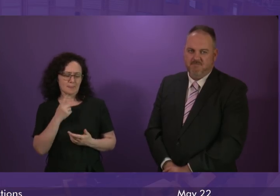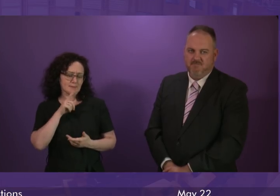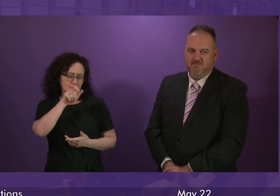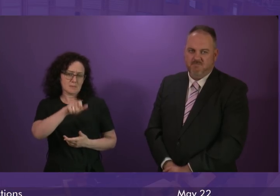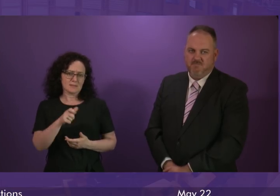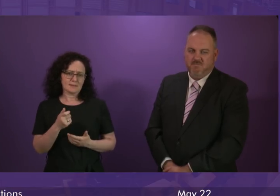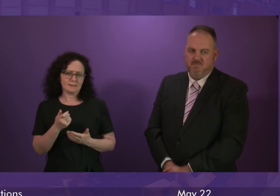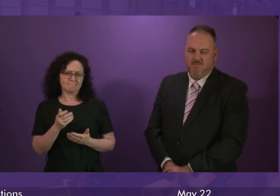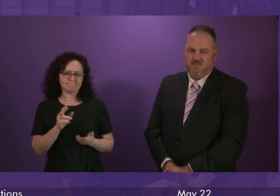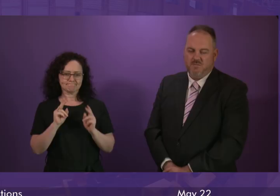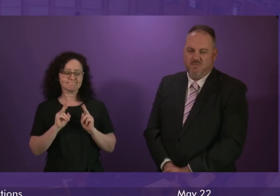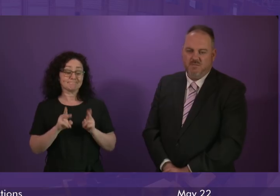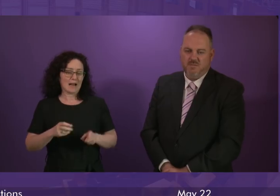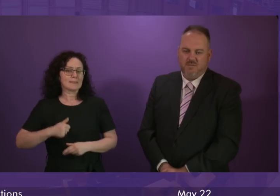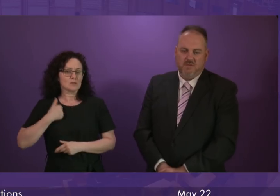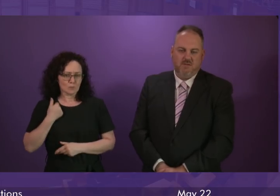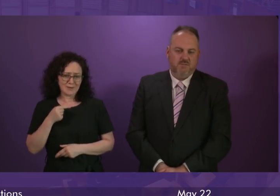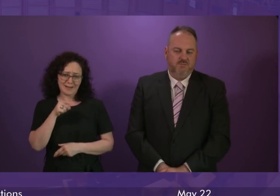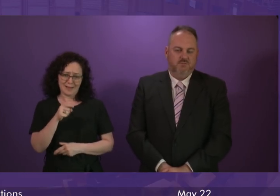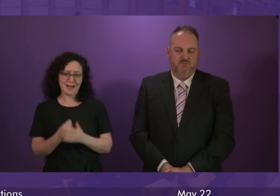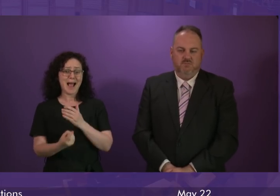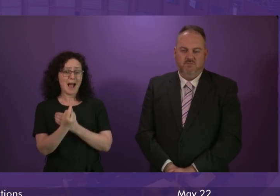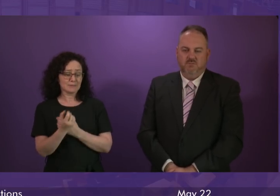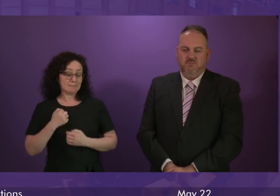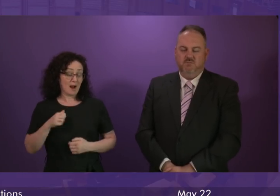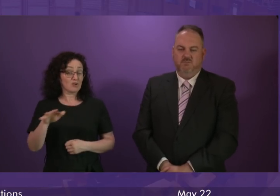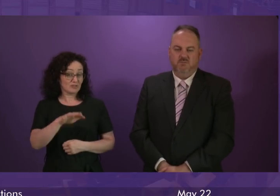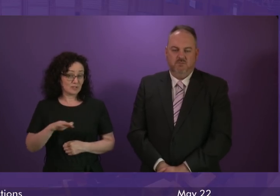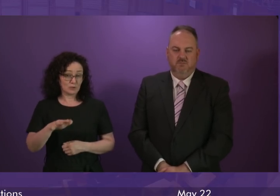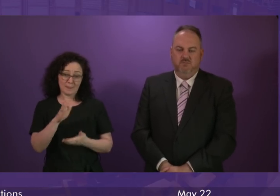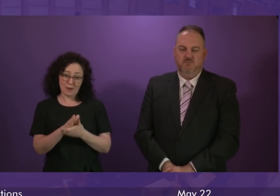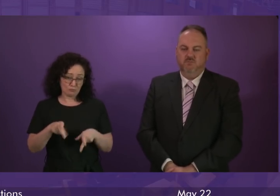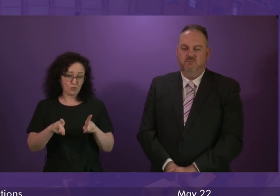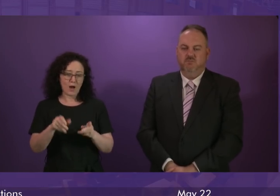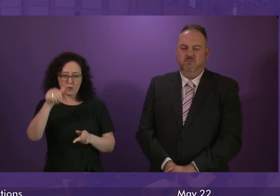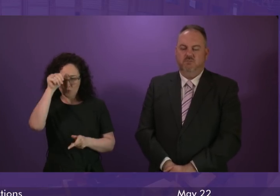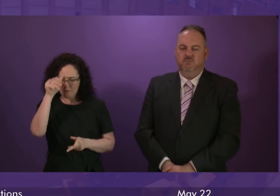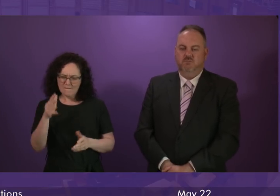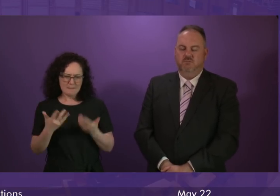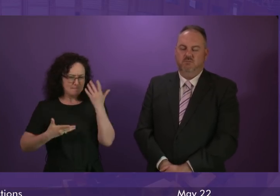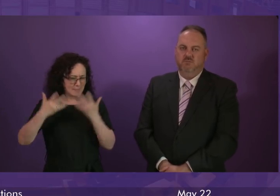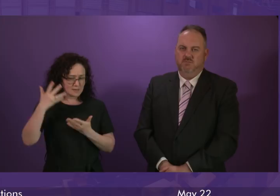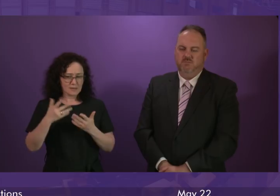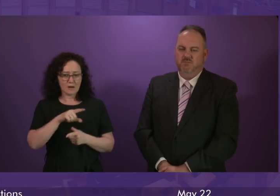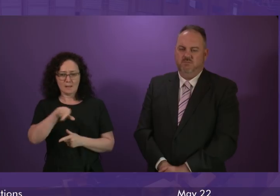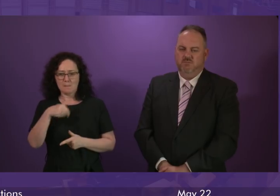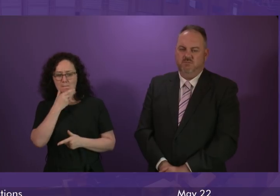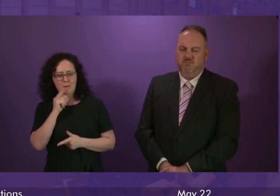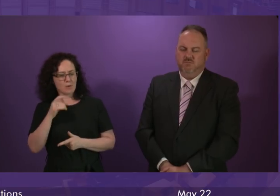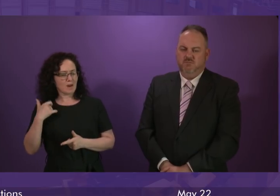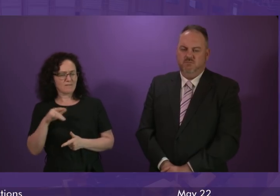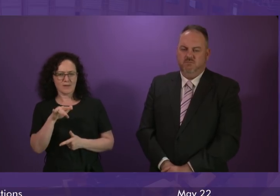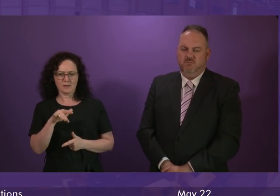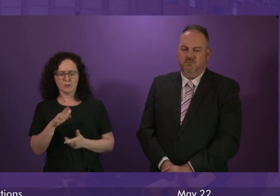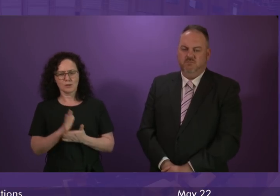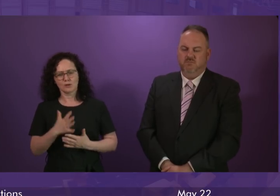tragic incident took place in one of the busiest roads in my constituency and I know it will have shocked people locally but I'm sure all of